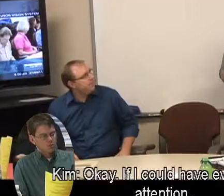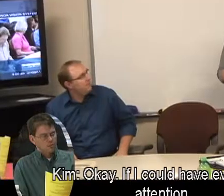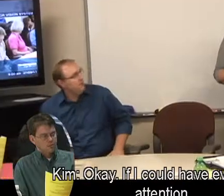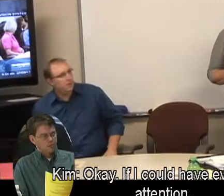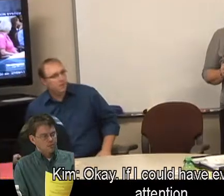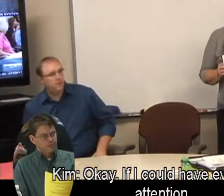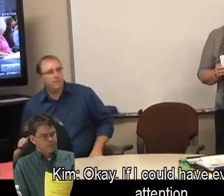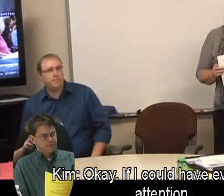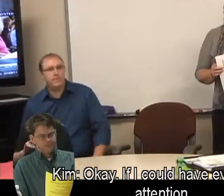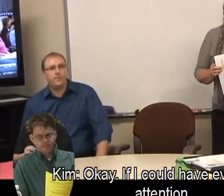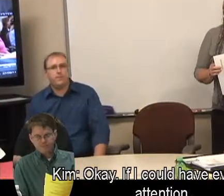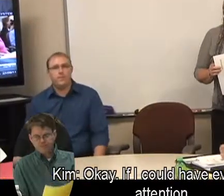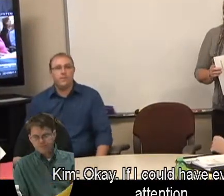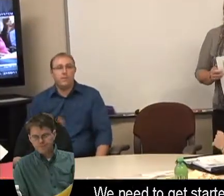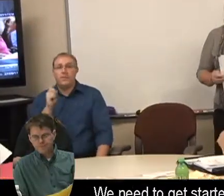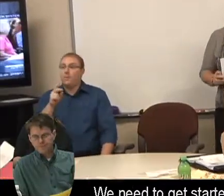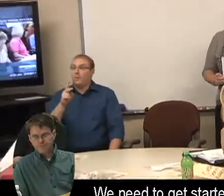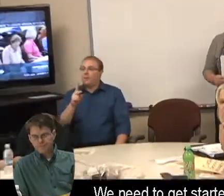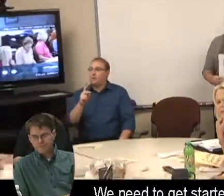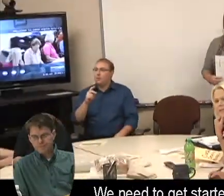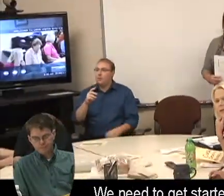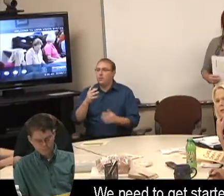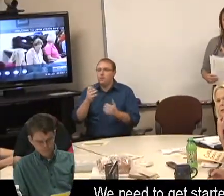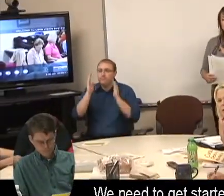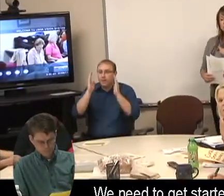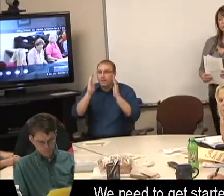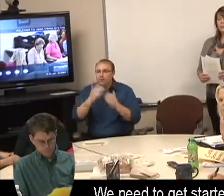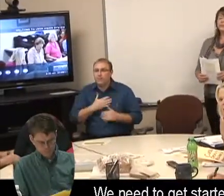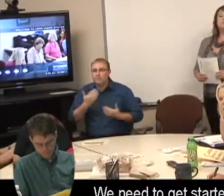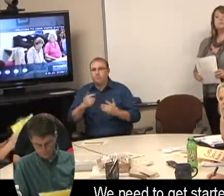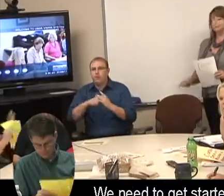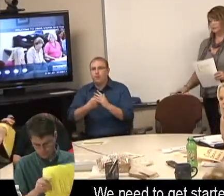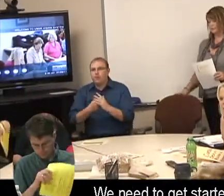Okay, if I can have everyone's attention, we need to get started.